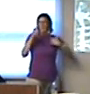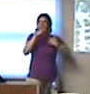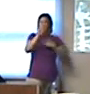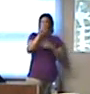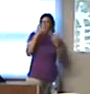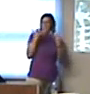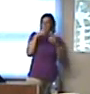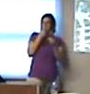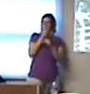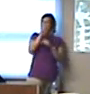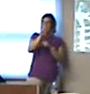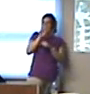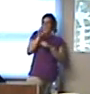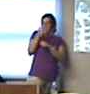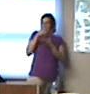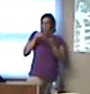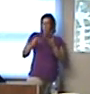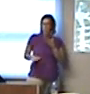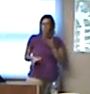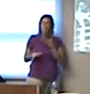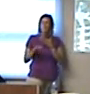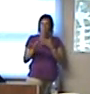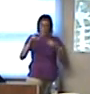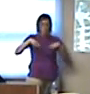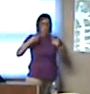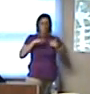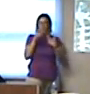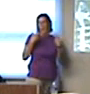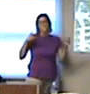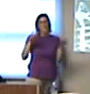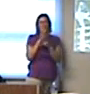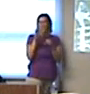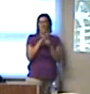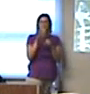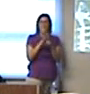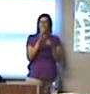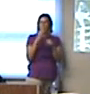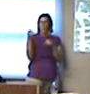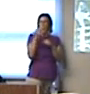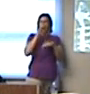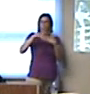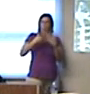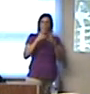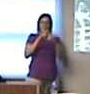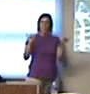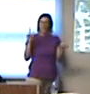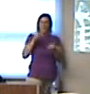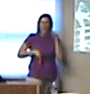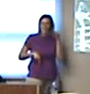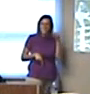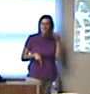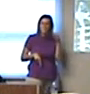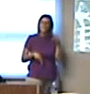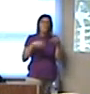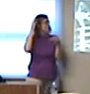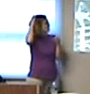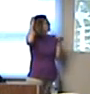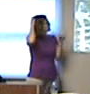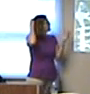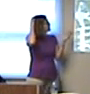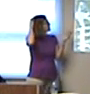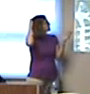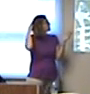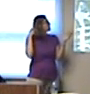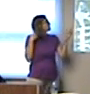students at Sherman Elementary right now. The gym is not big enough. We're conducive to hold all the kids at once. Looking to pay